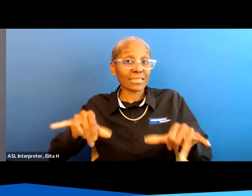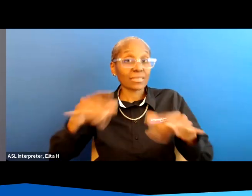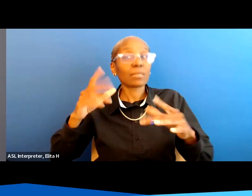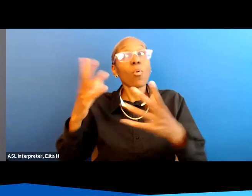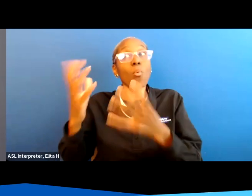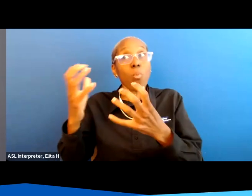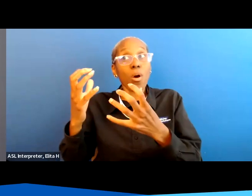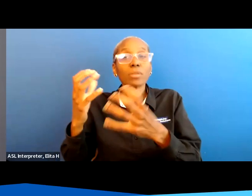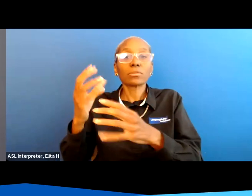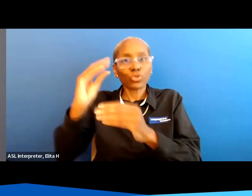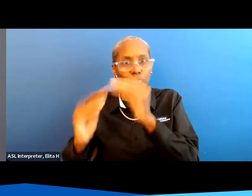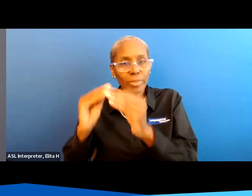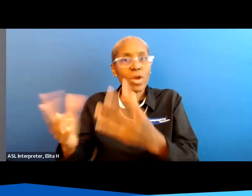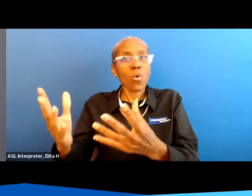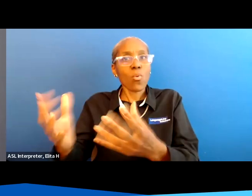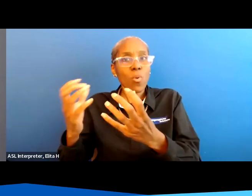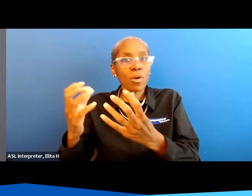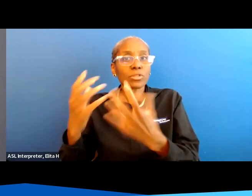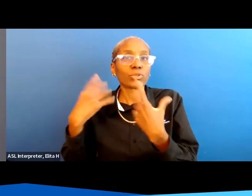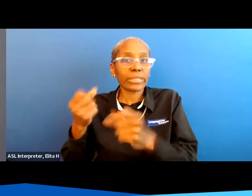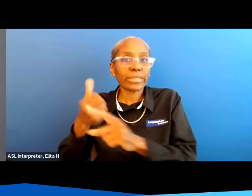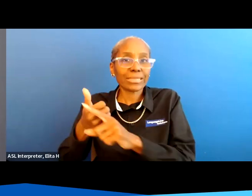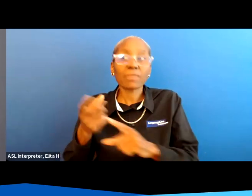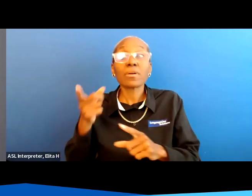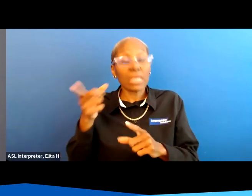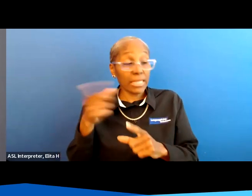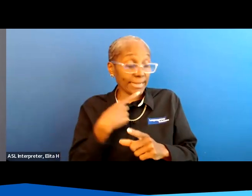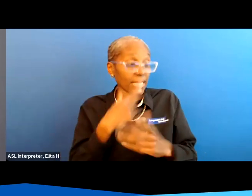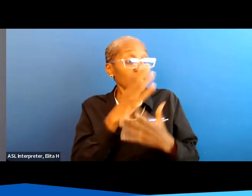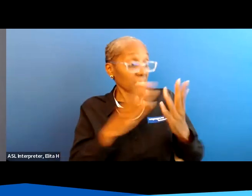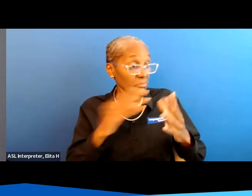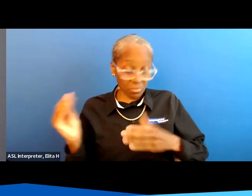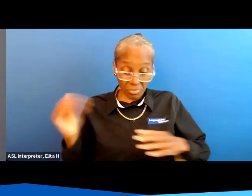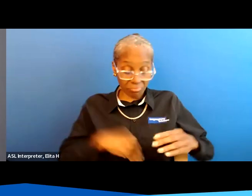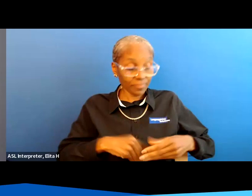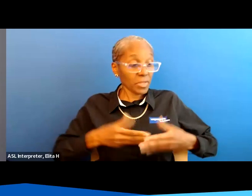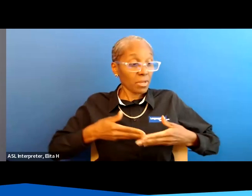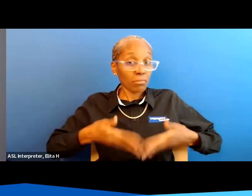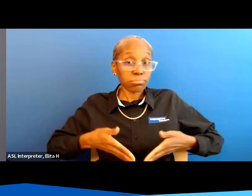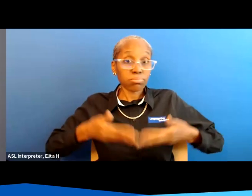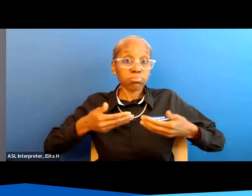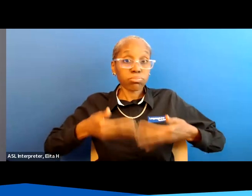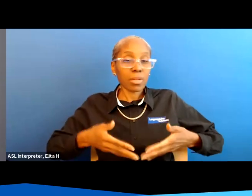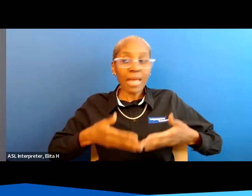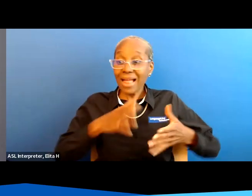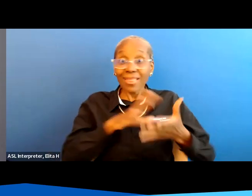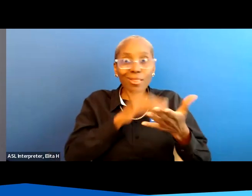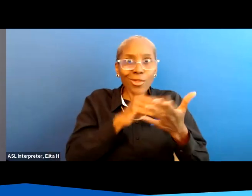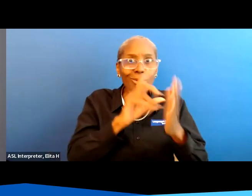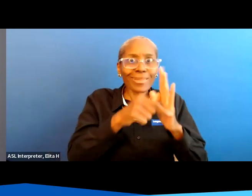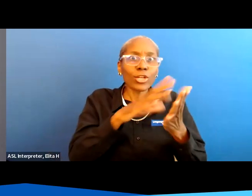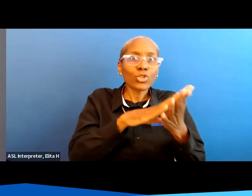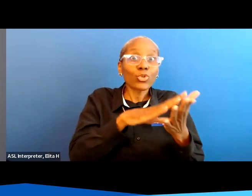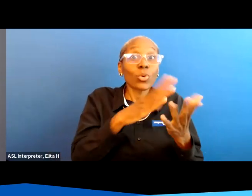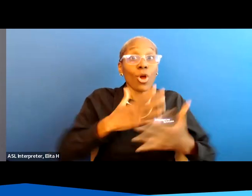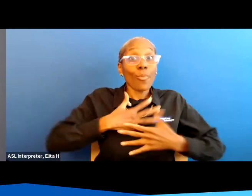itself and repair itself and so he's had some people that have had it and then have eventually learned to breathe without